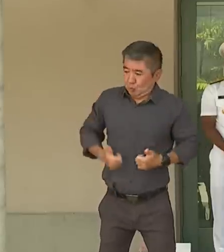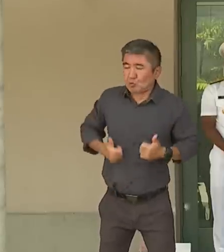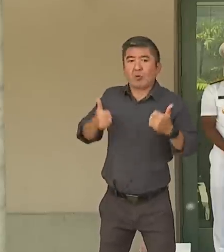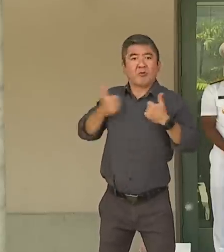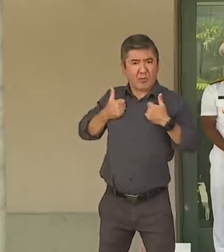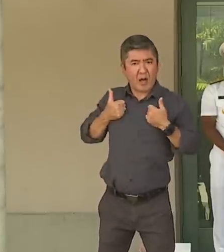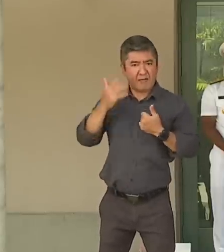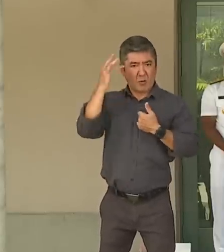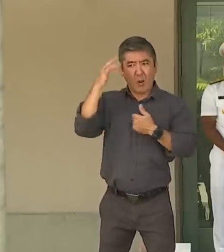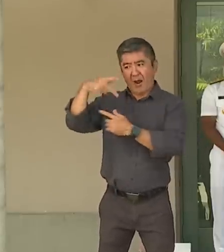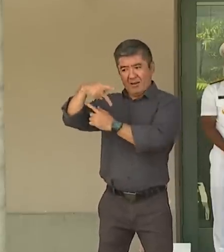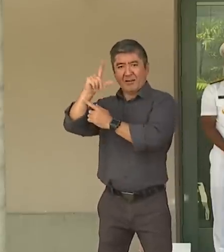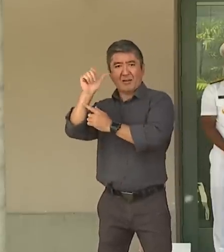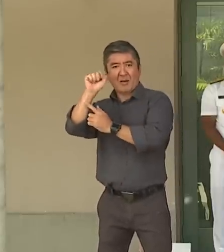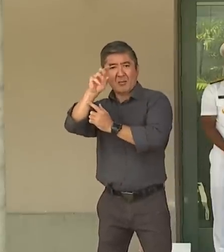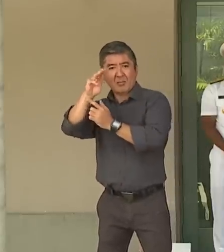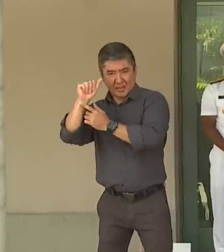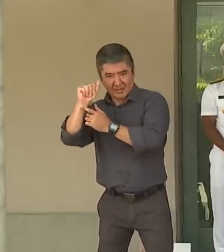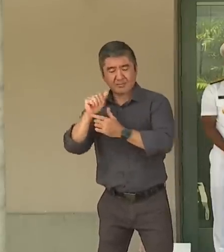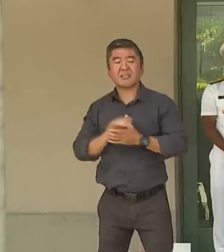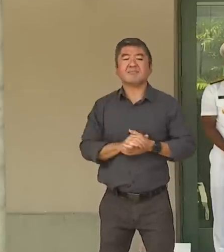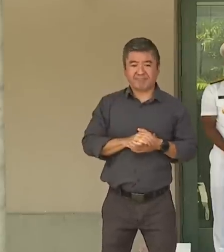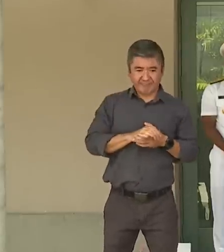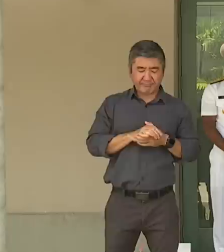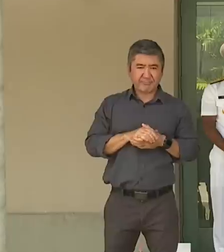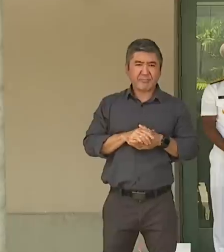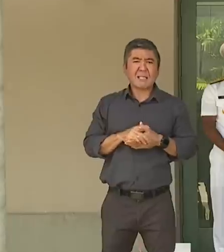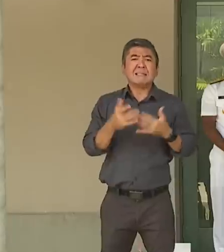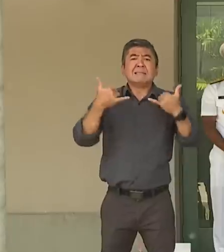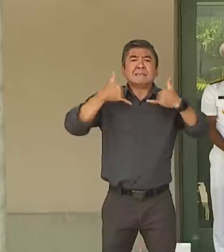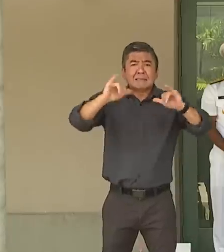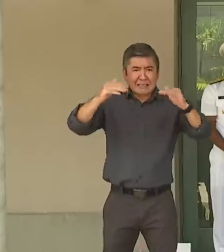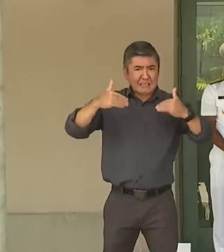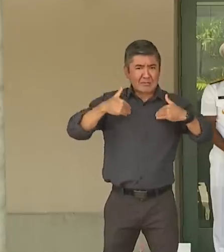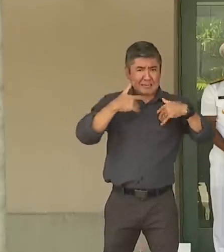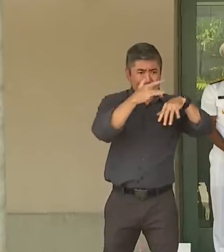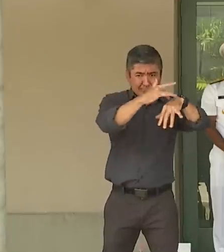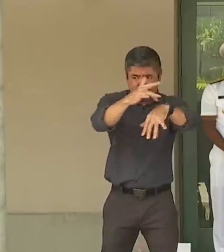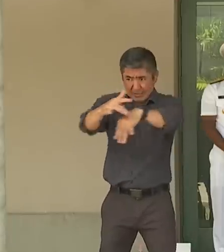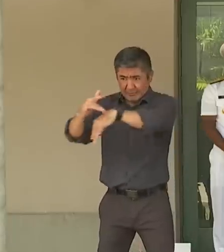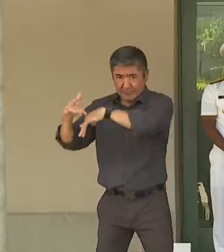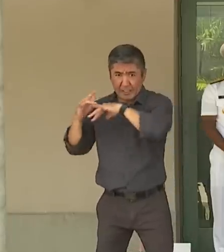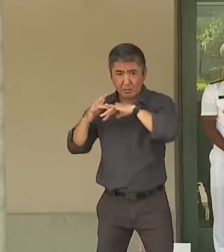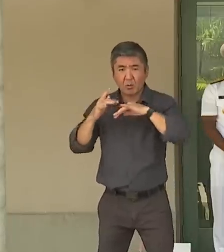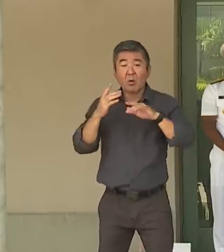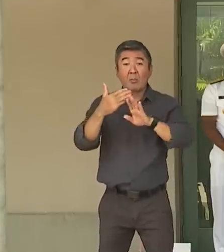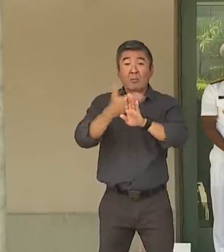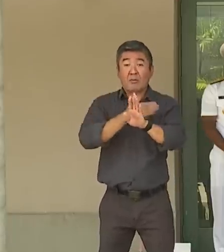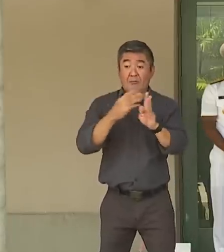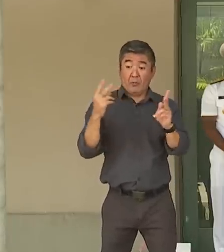Our ventilator capacity is adequate, so before it's too late, this order comes to save lives.